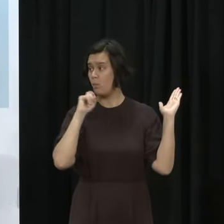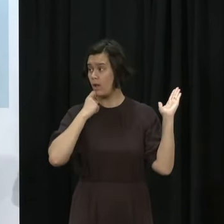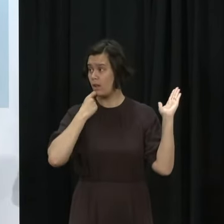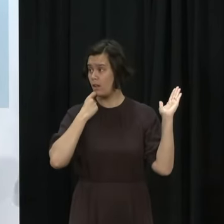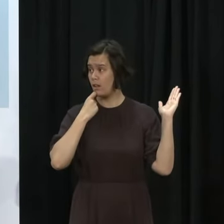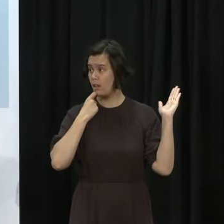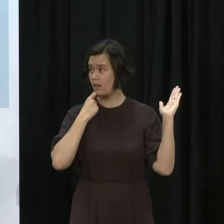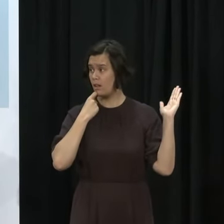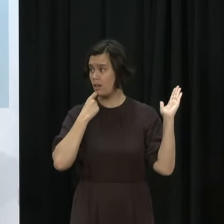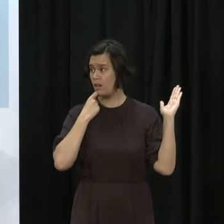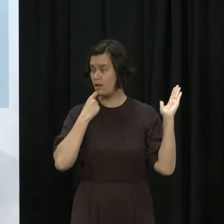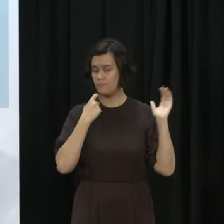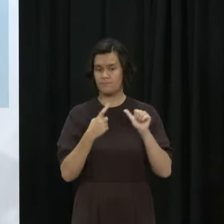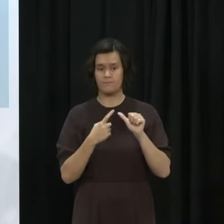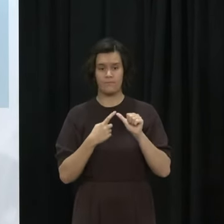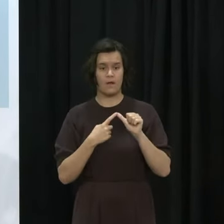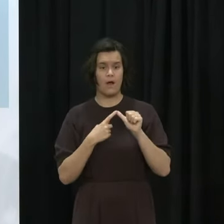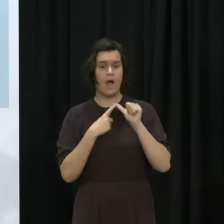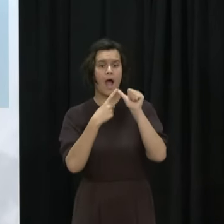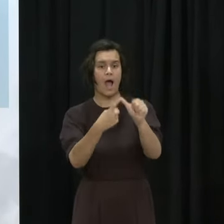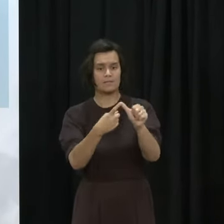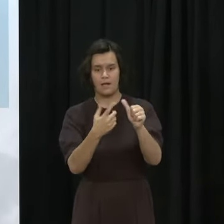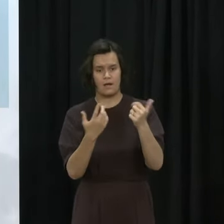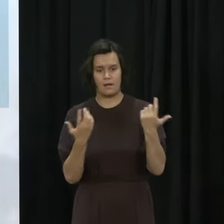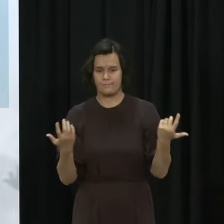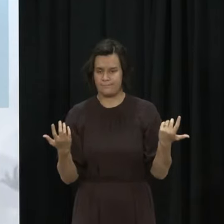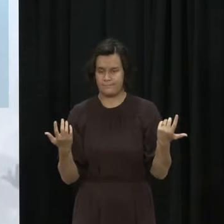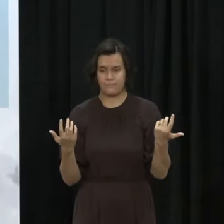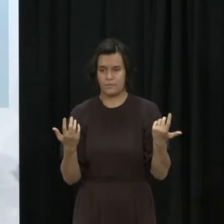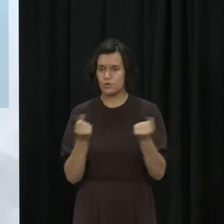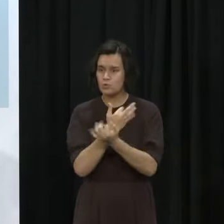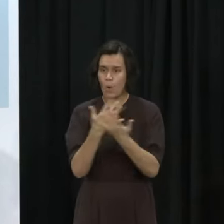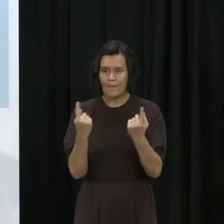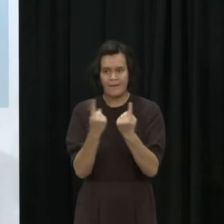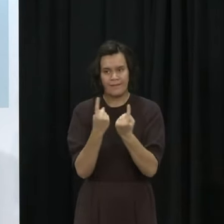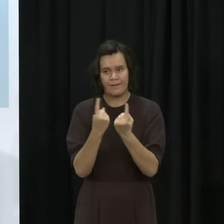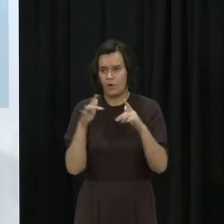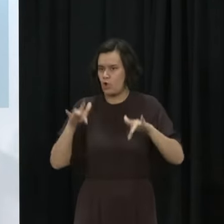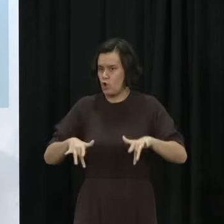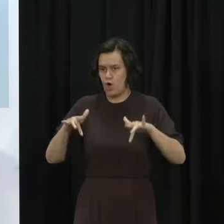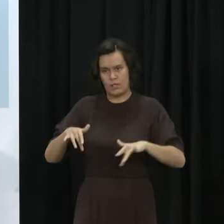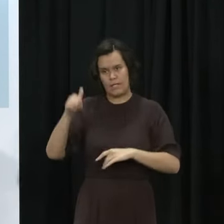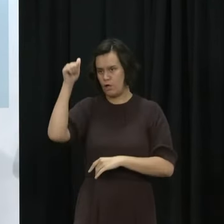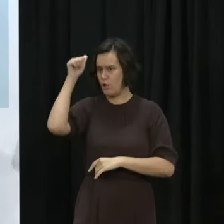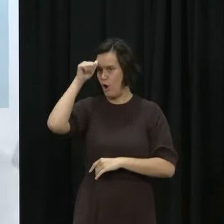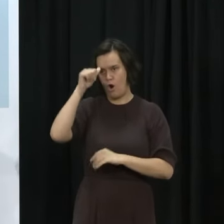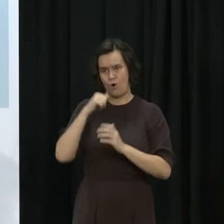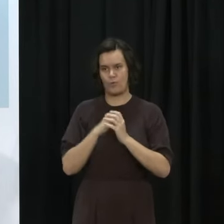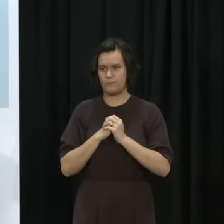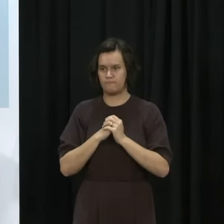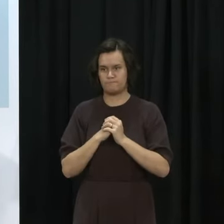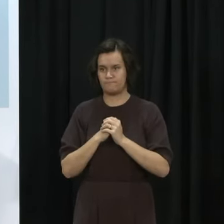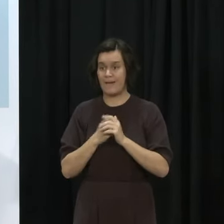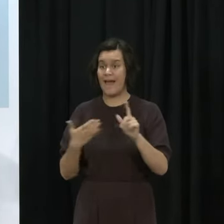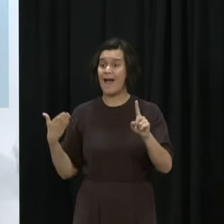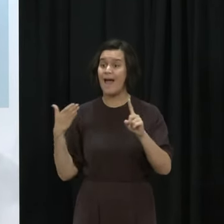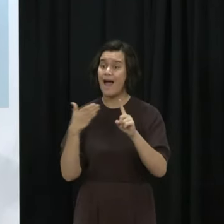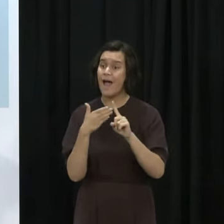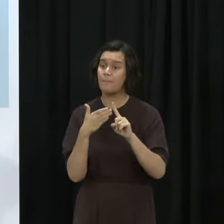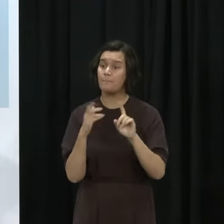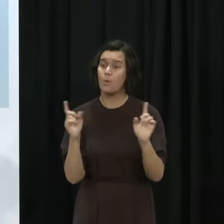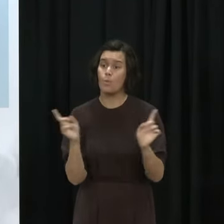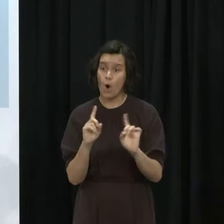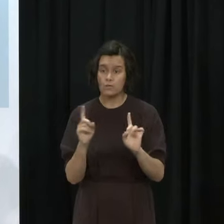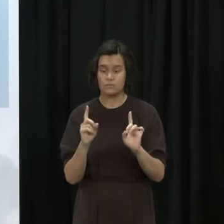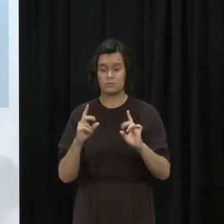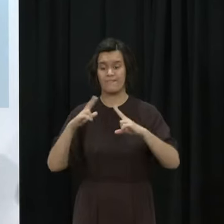Look it's still all you know there's still so much that's unknown but we're still aiming towards that end of now aiming towards